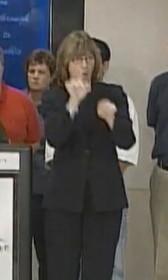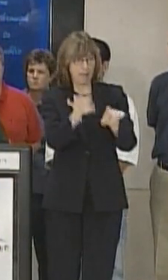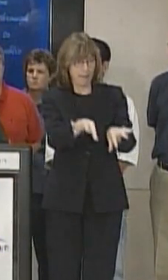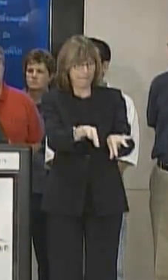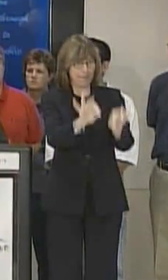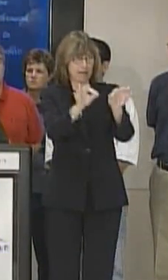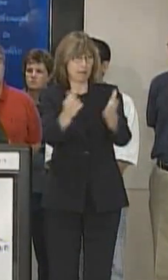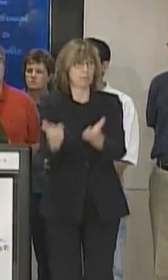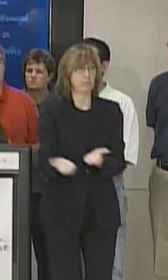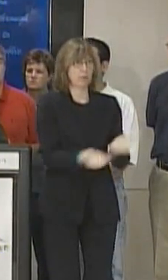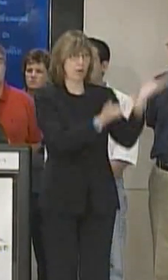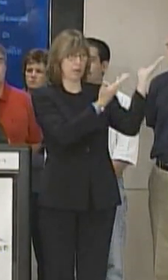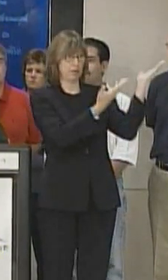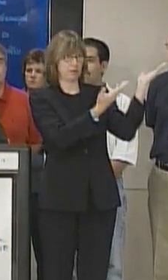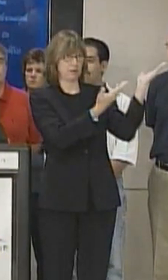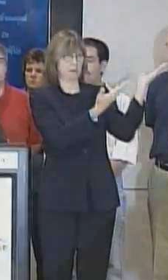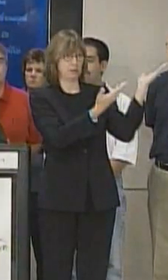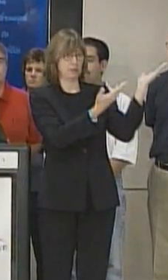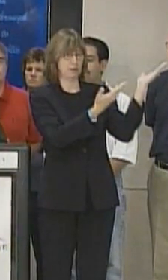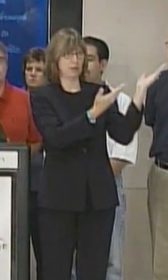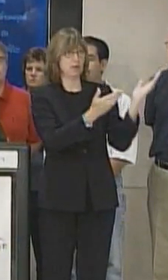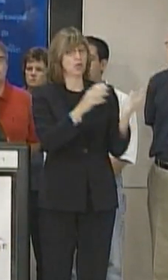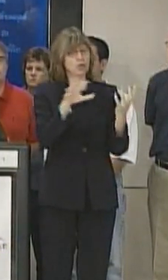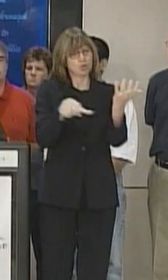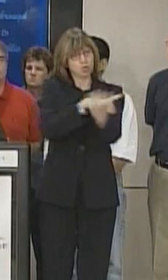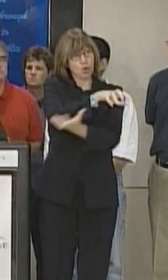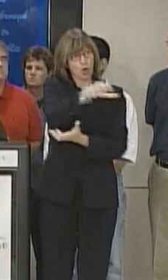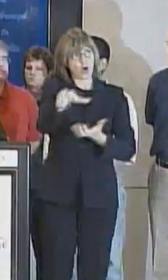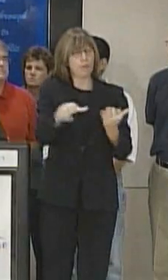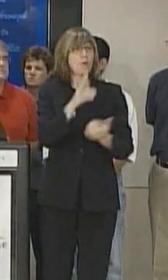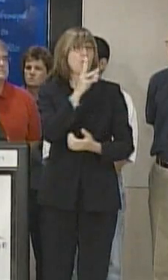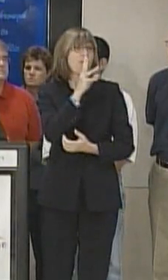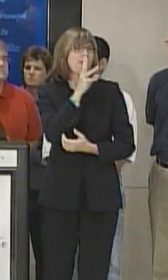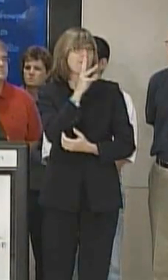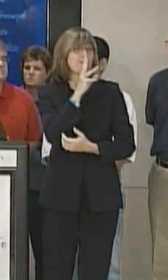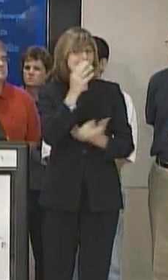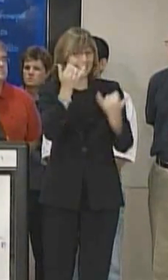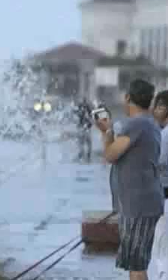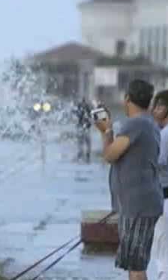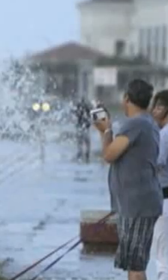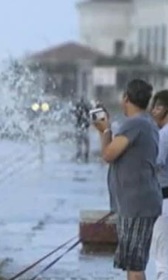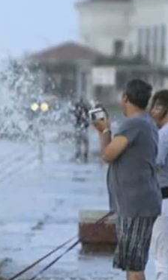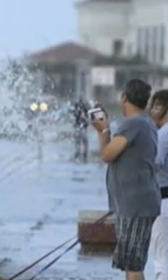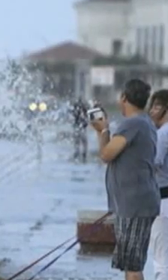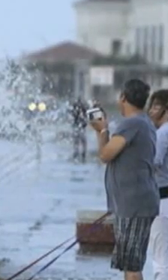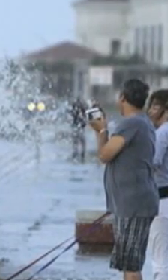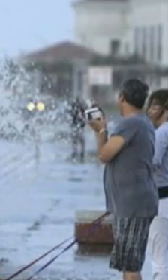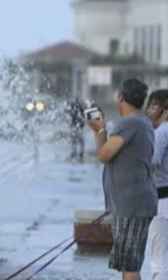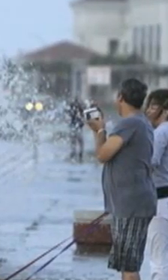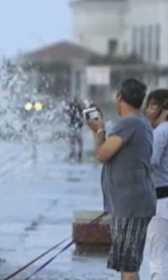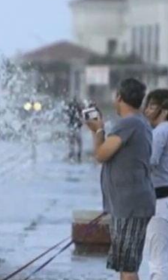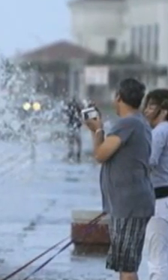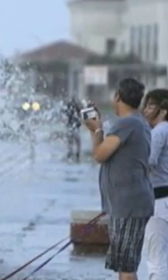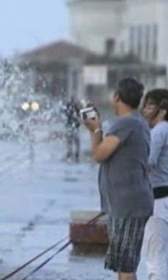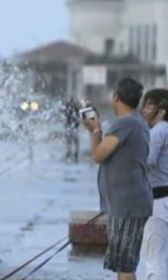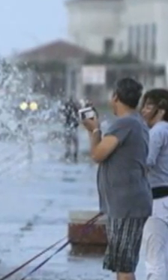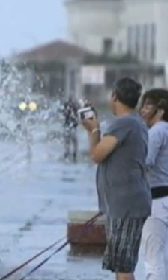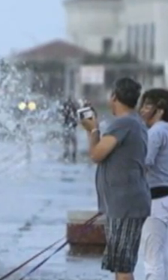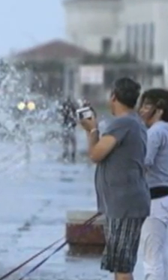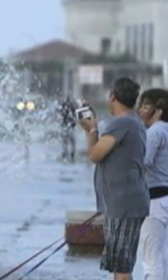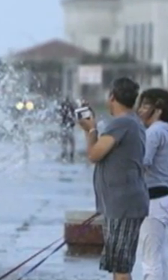if you live in one of those zip codes. The storm surge is stronger, and it's important that people understand